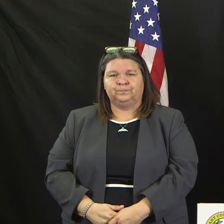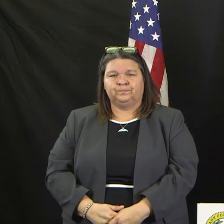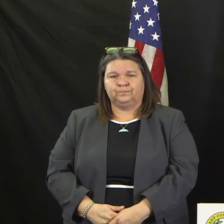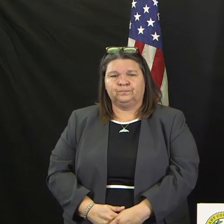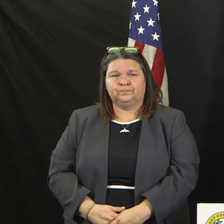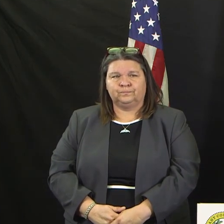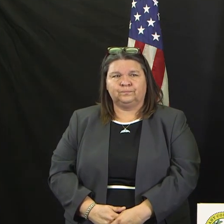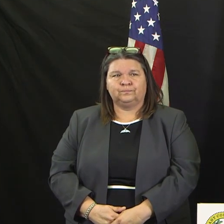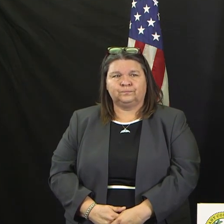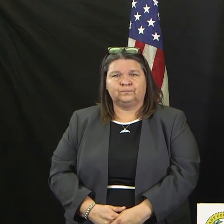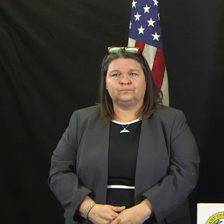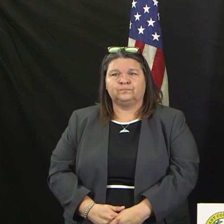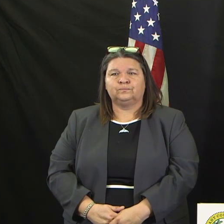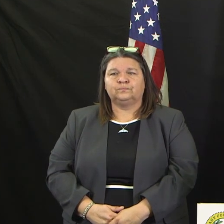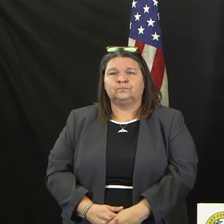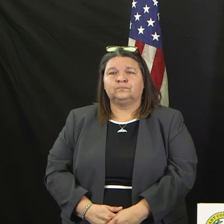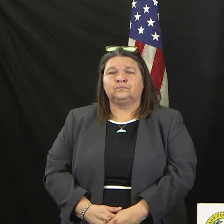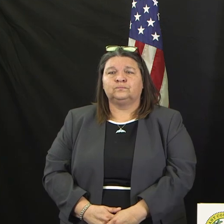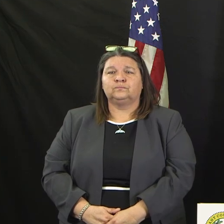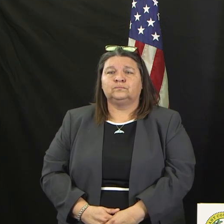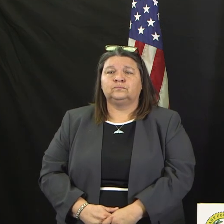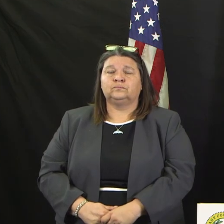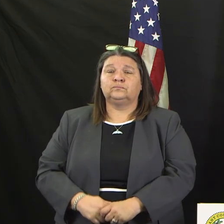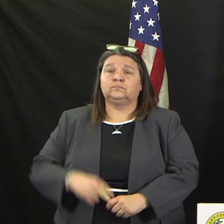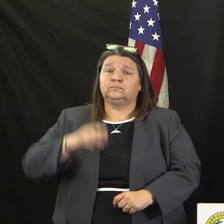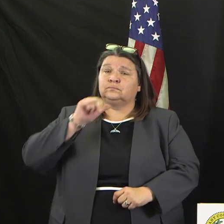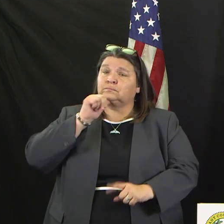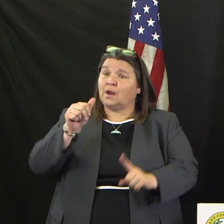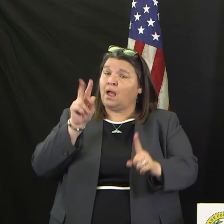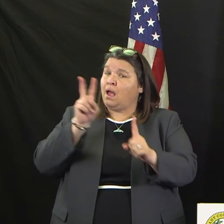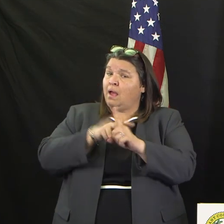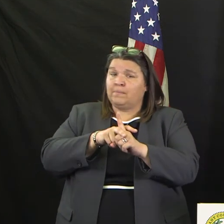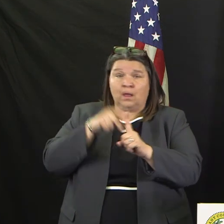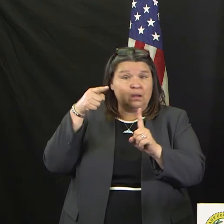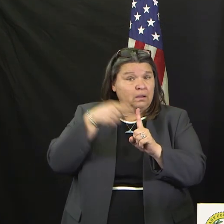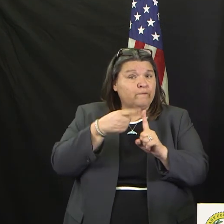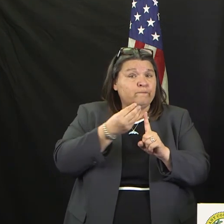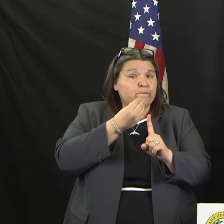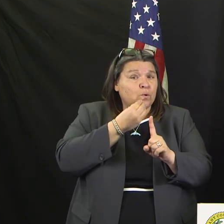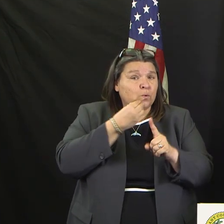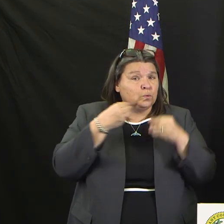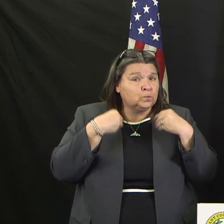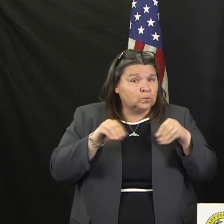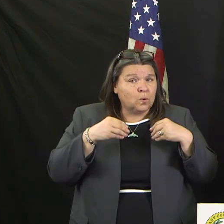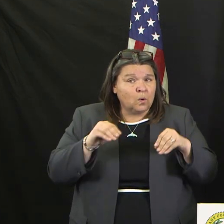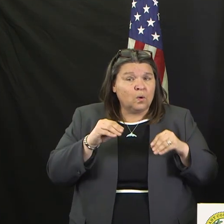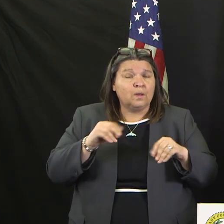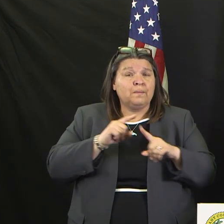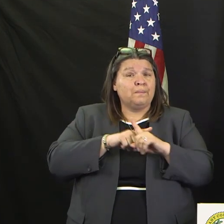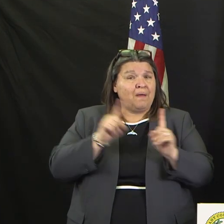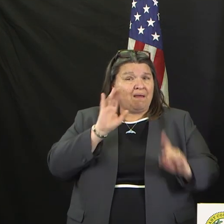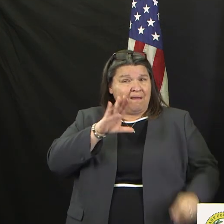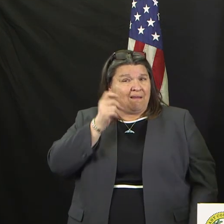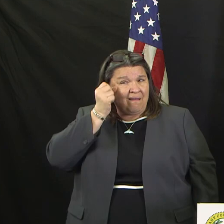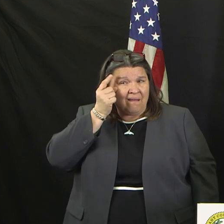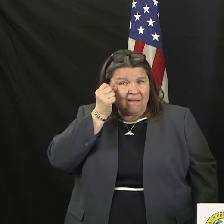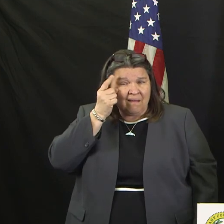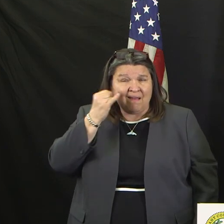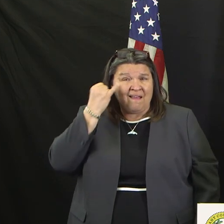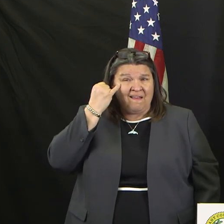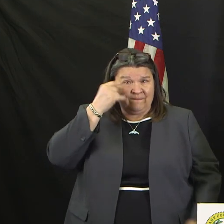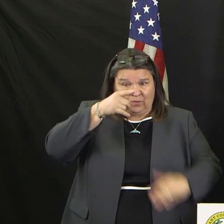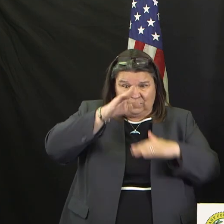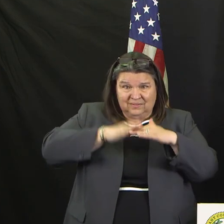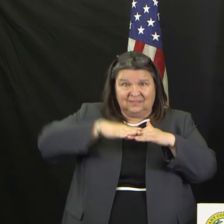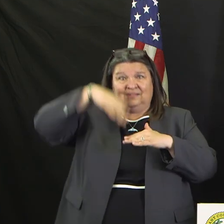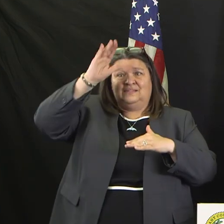And it does not apply to grocery stores, but if you're being forced to go to the grocery store, particularly if you're over 60, 65, get a neighbor